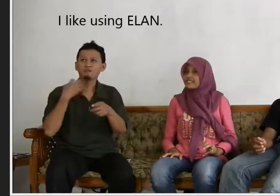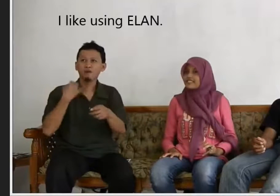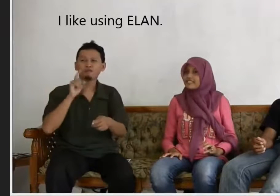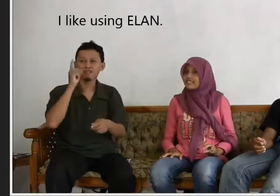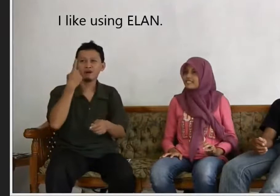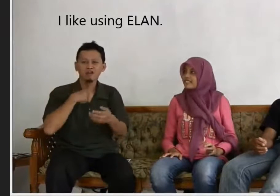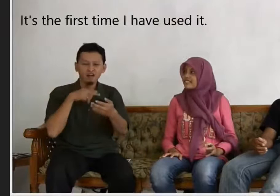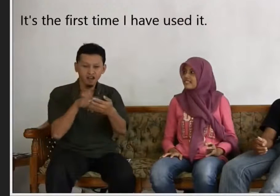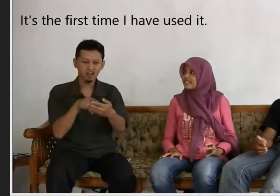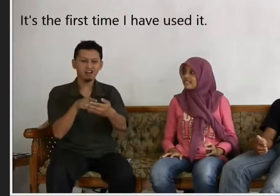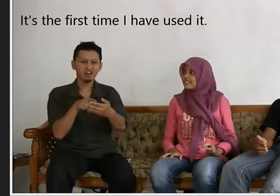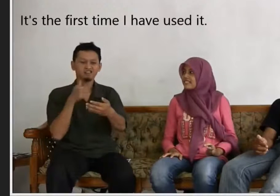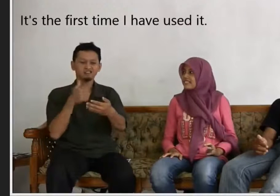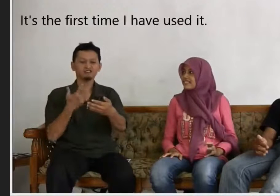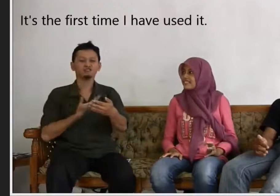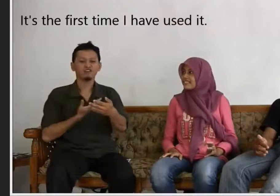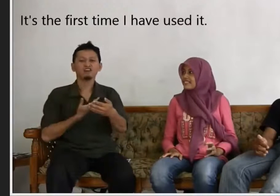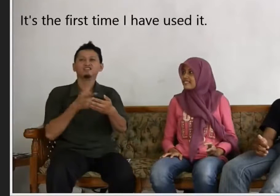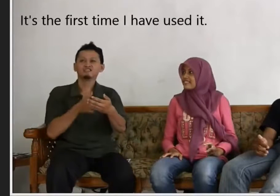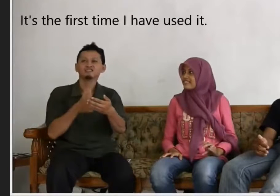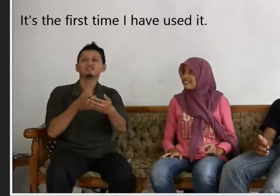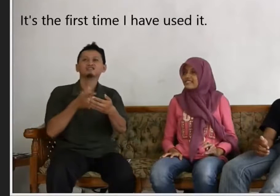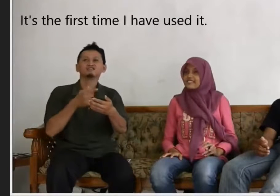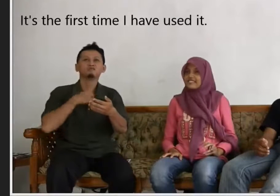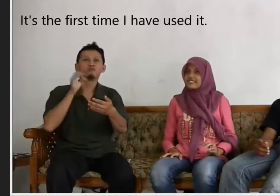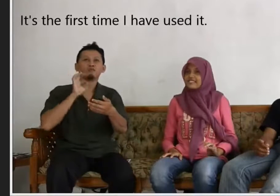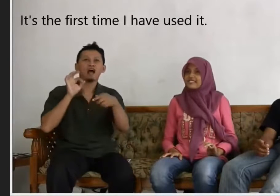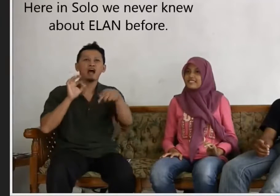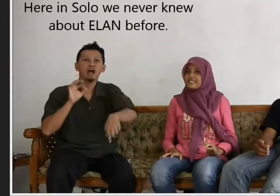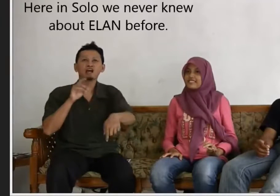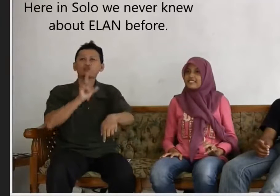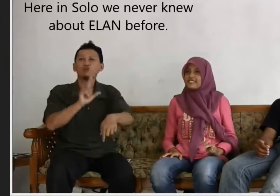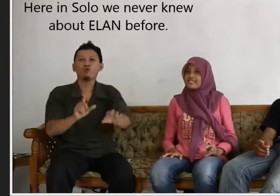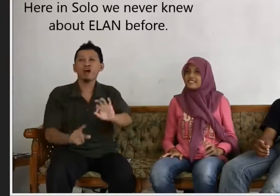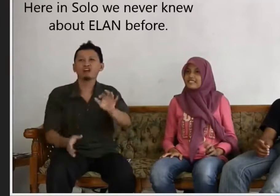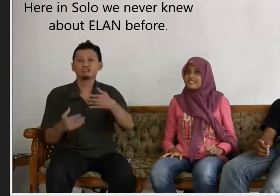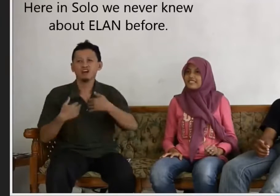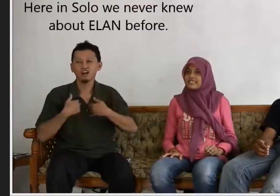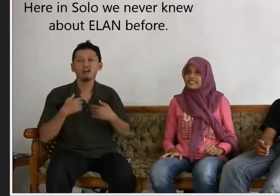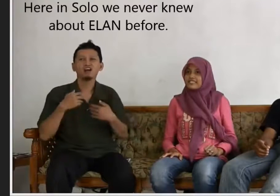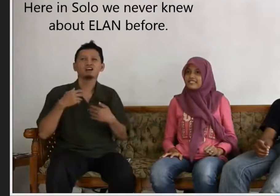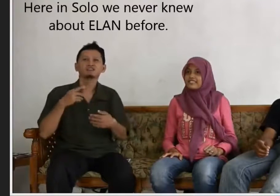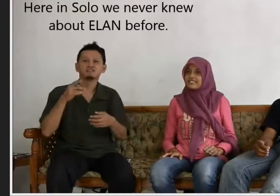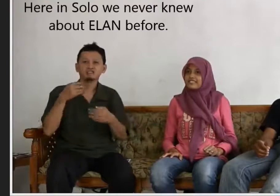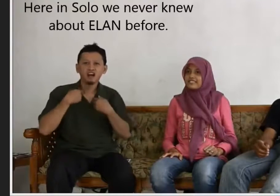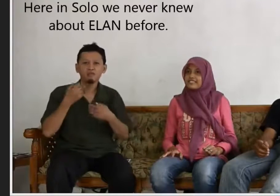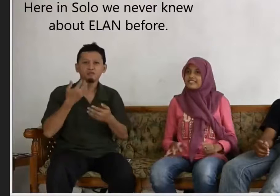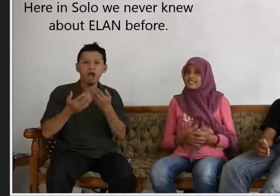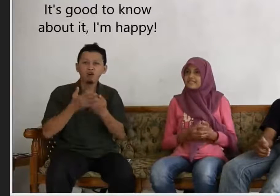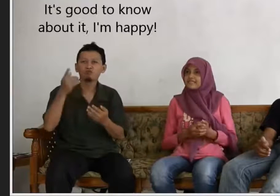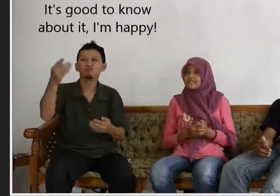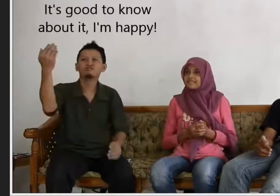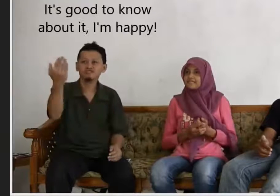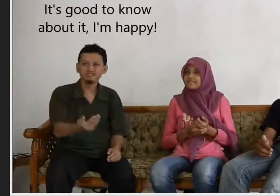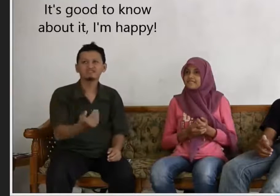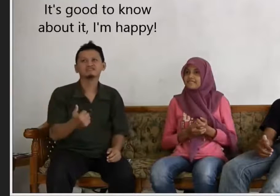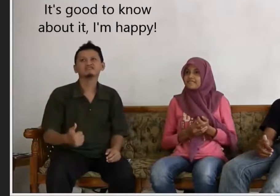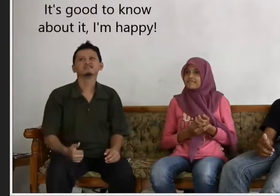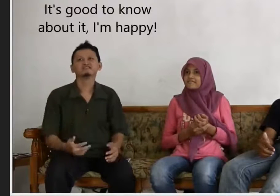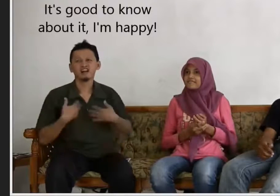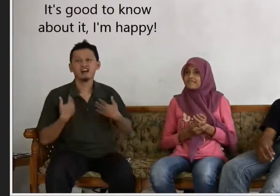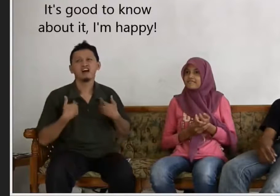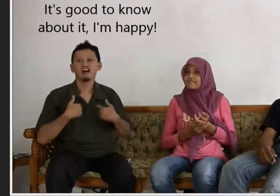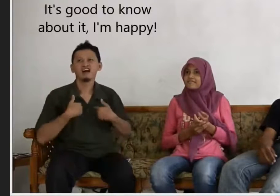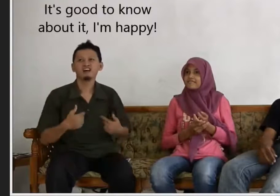I like using Elan. It's the first time I've used it. Here in Solo, we never knew about Elan before.